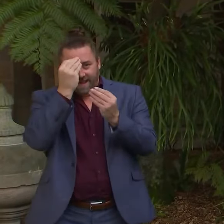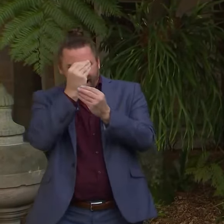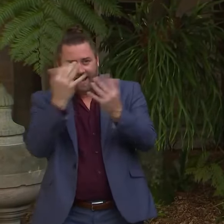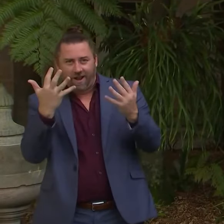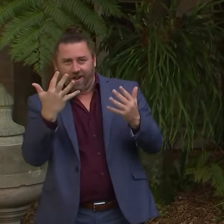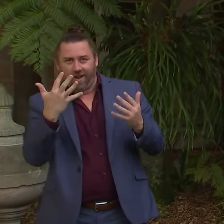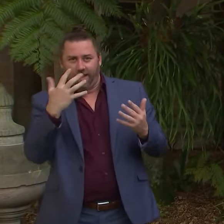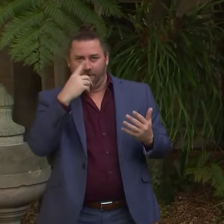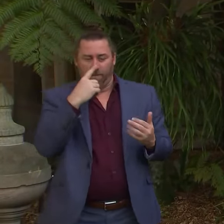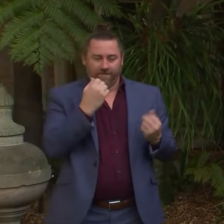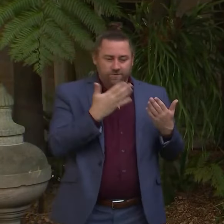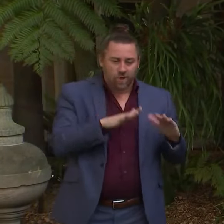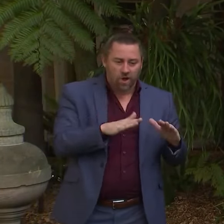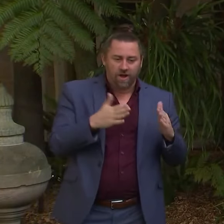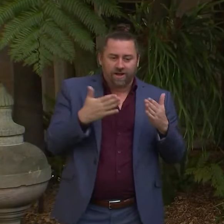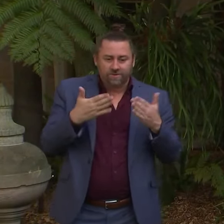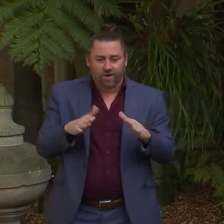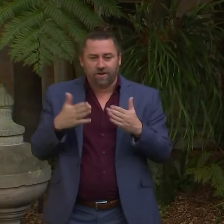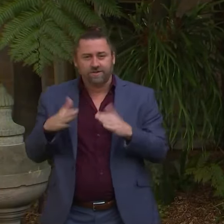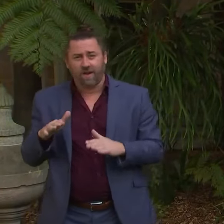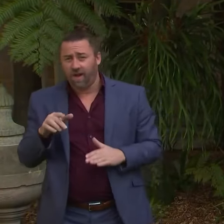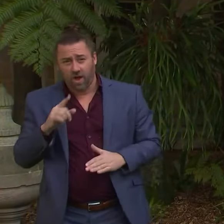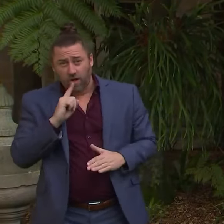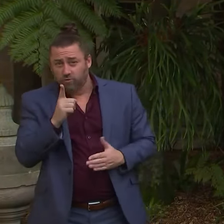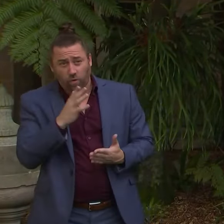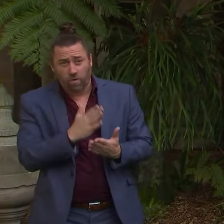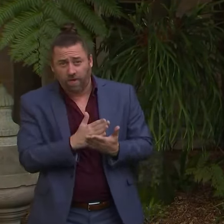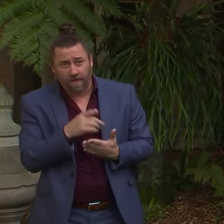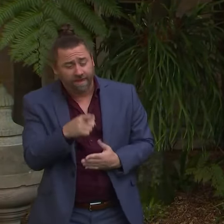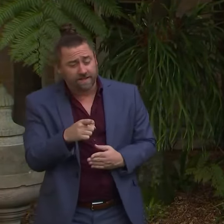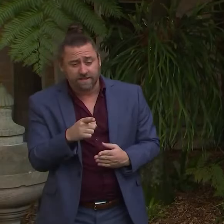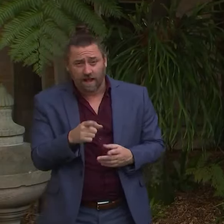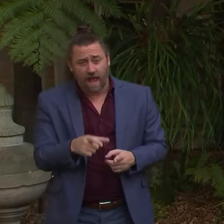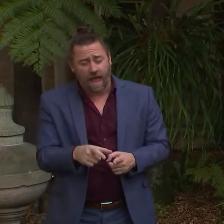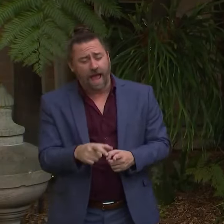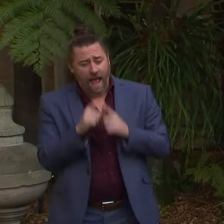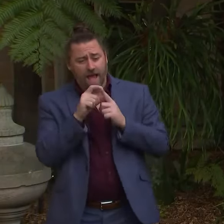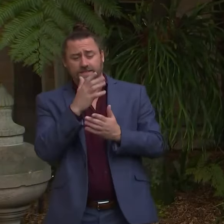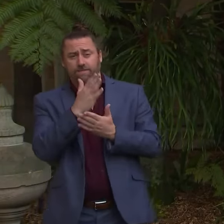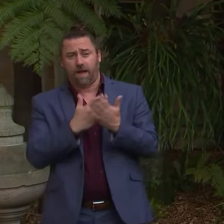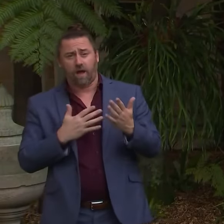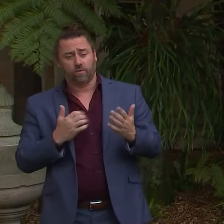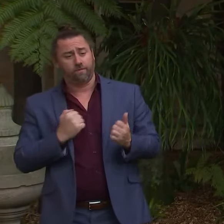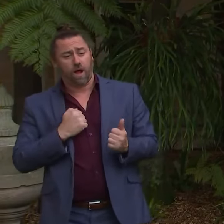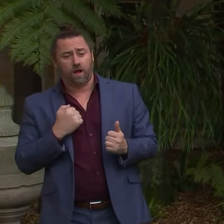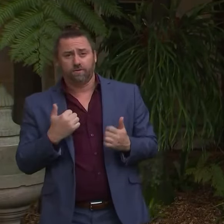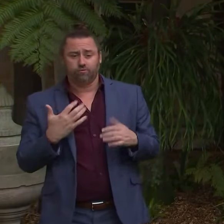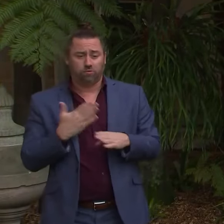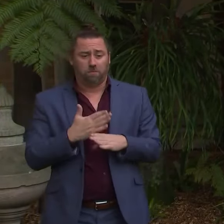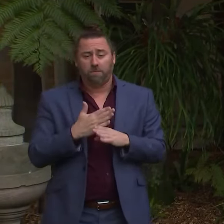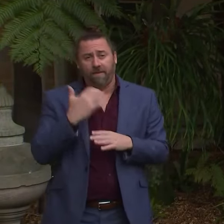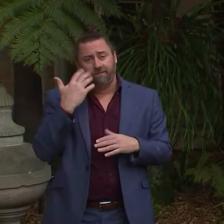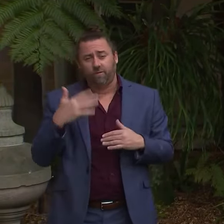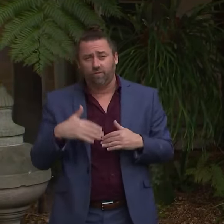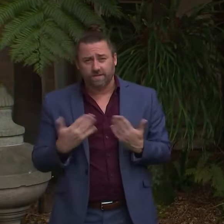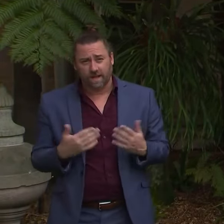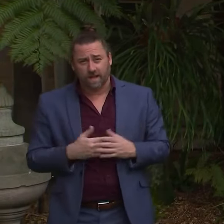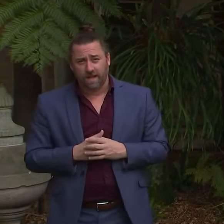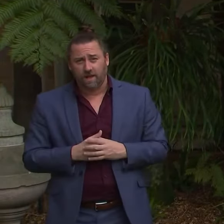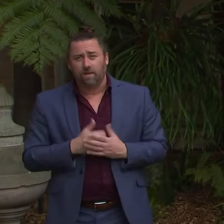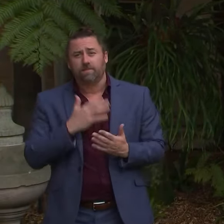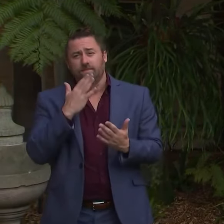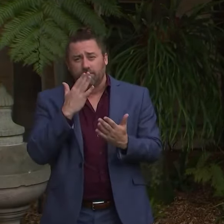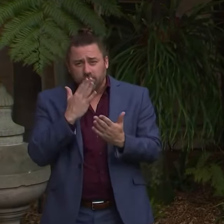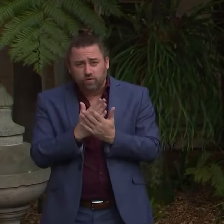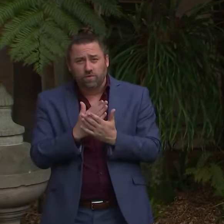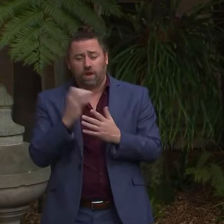with COVID-19 is without doubt the most difficult part of this job. It is however critically important I believe